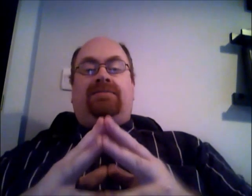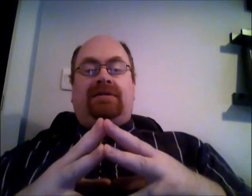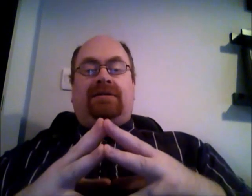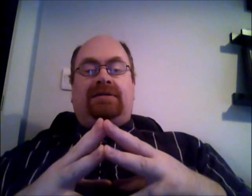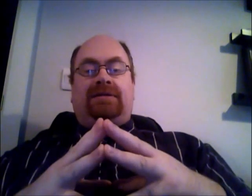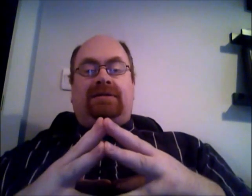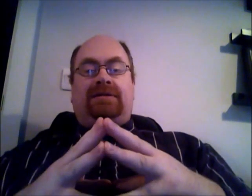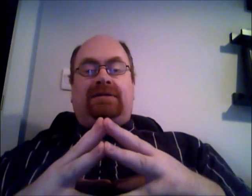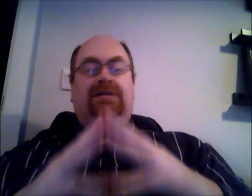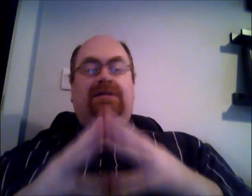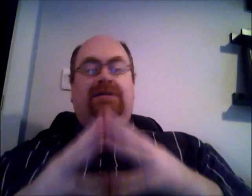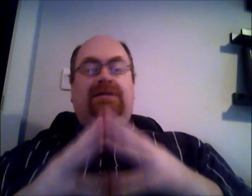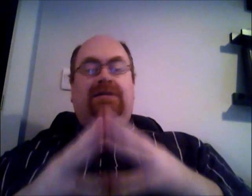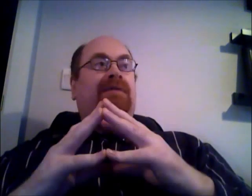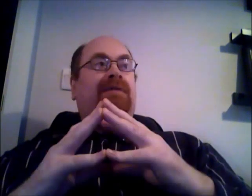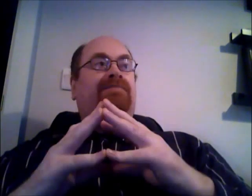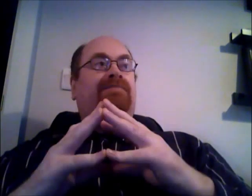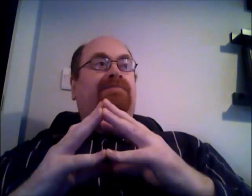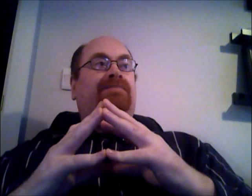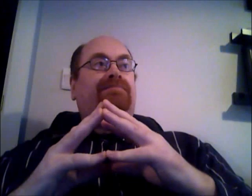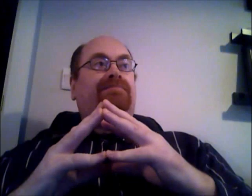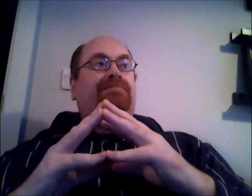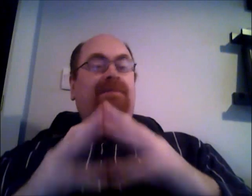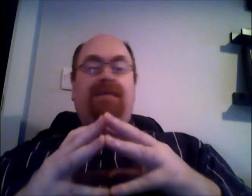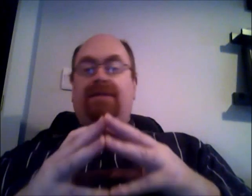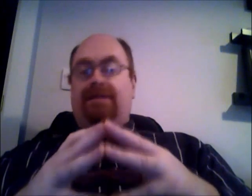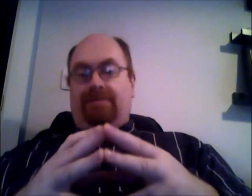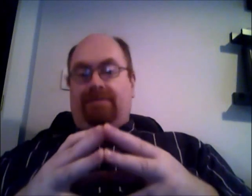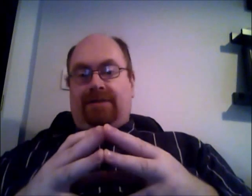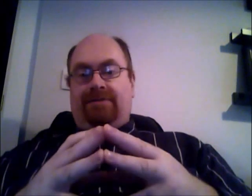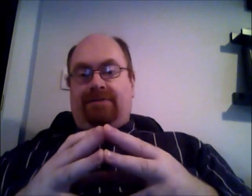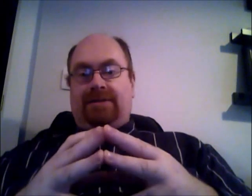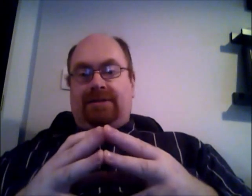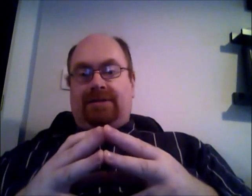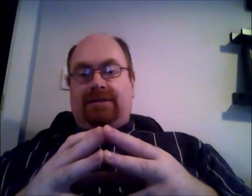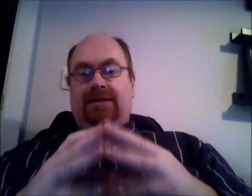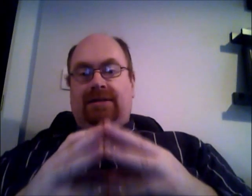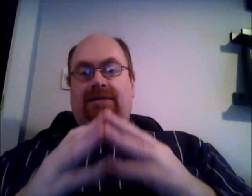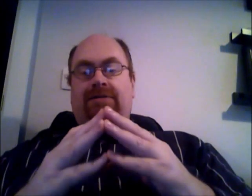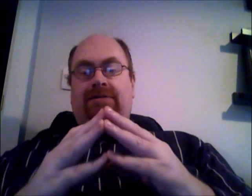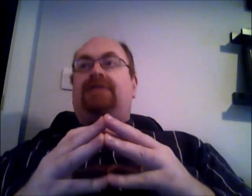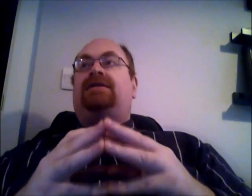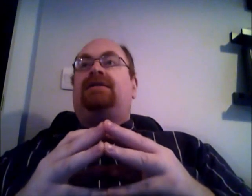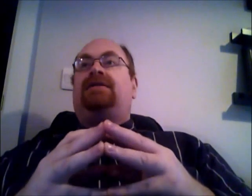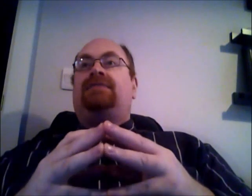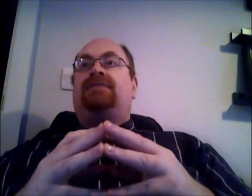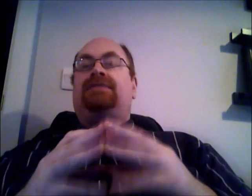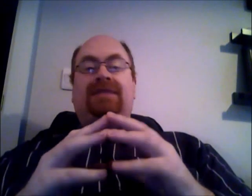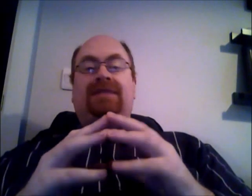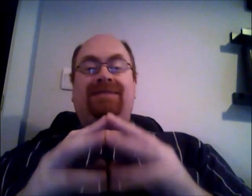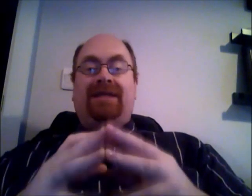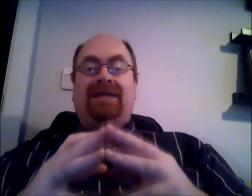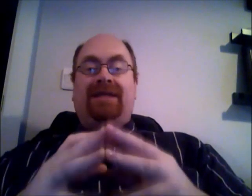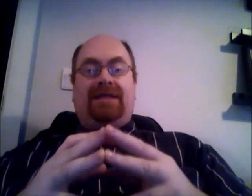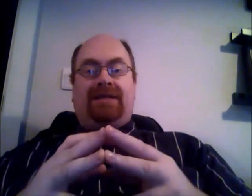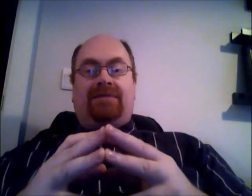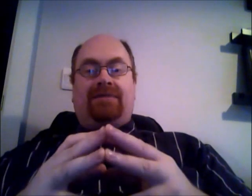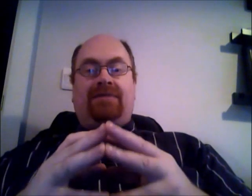certain um name on the government for this for how they started with this because at the beginning of the year when we